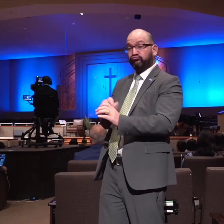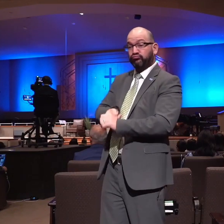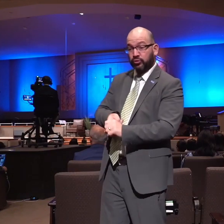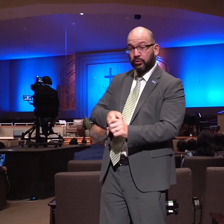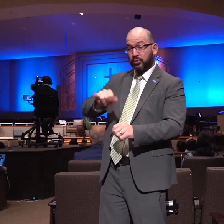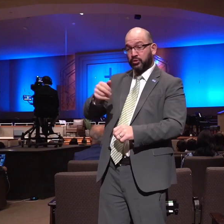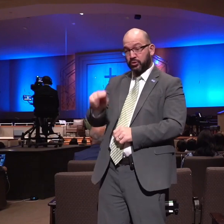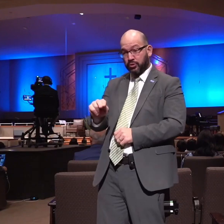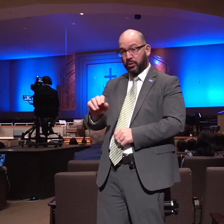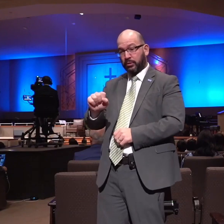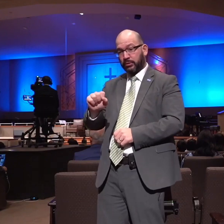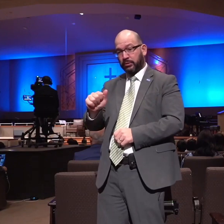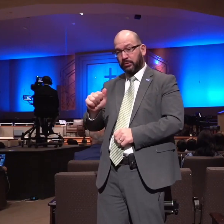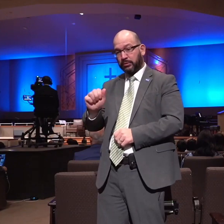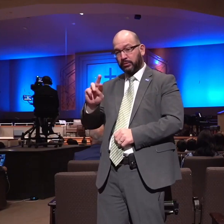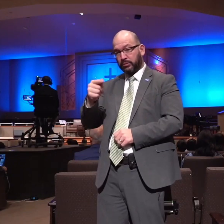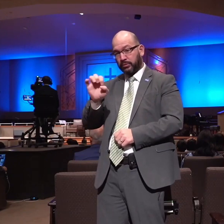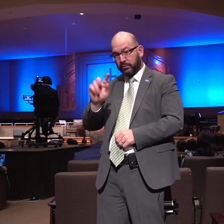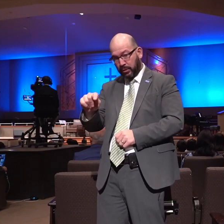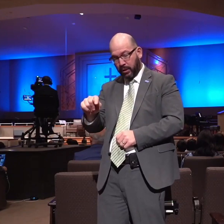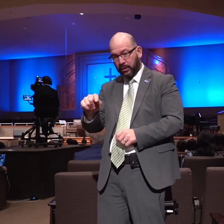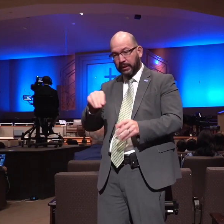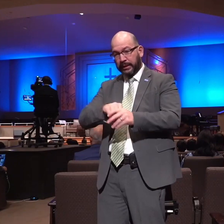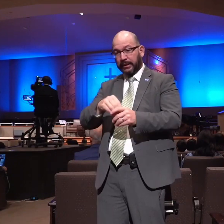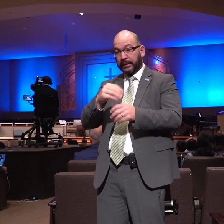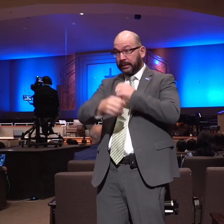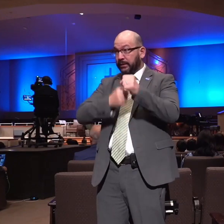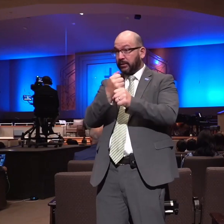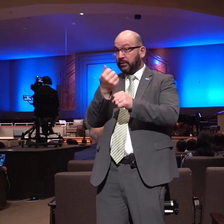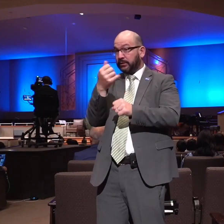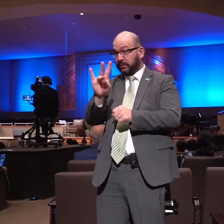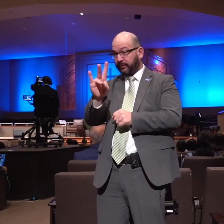1743 and became a missionary to the Stockbridge Indians